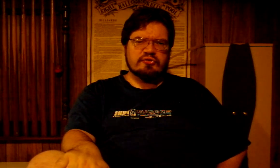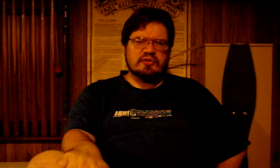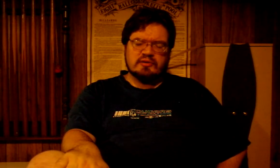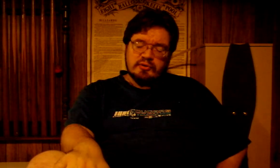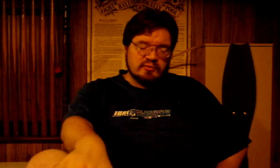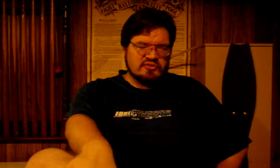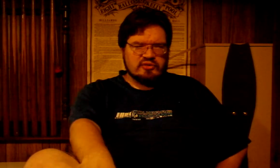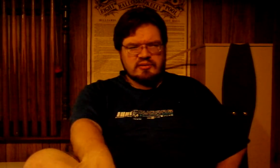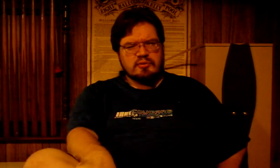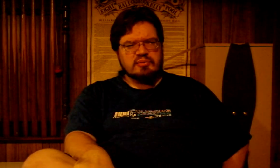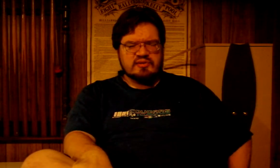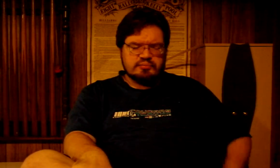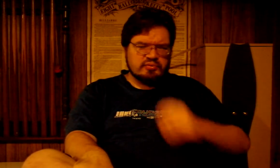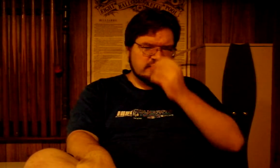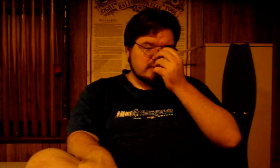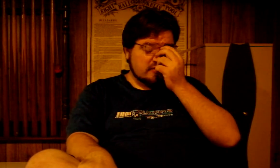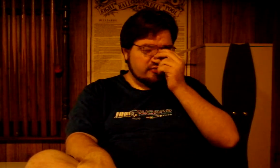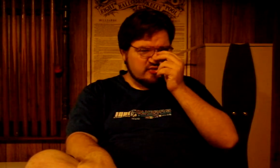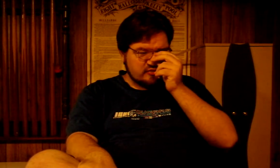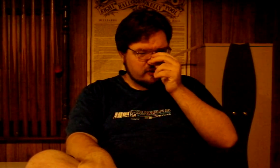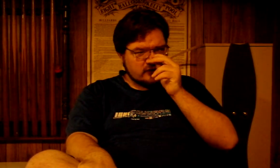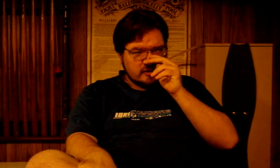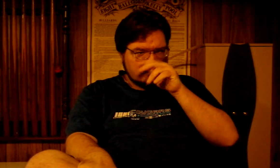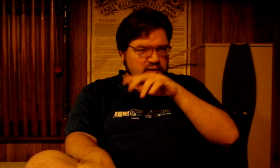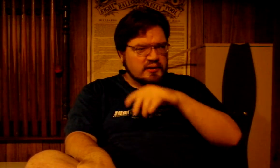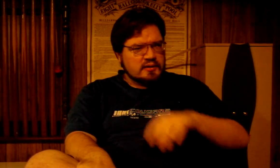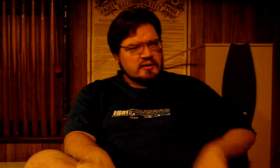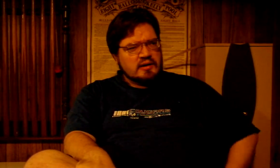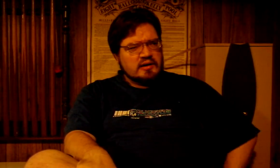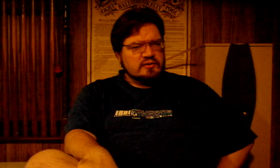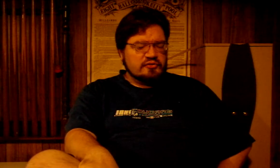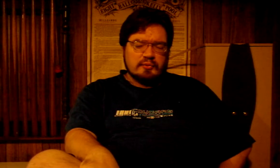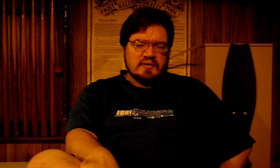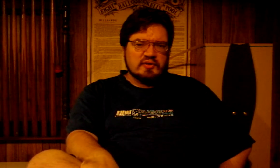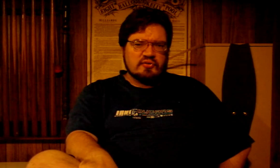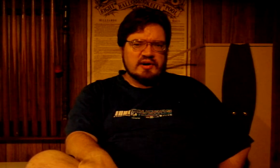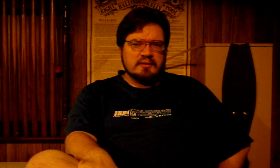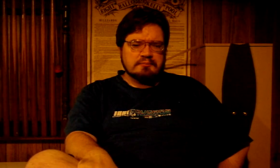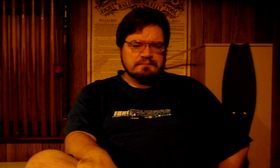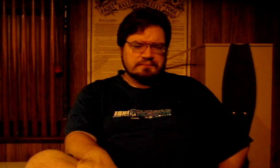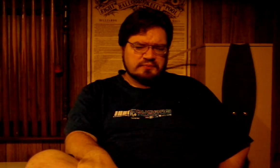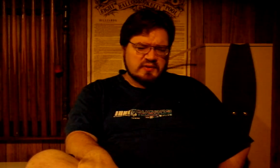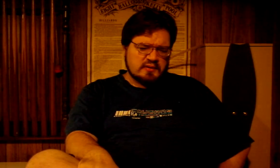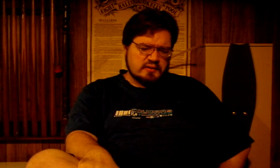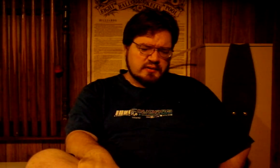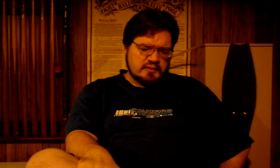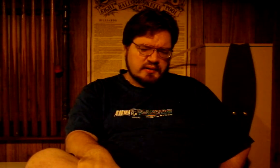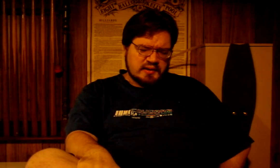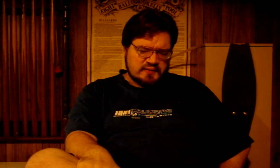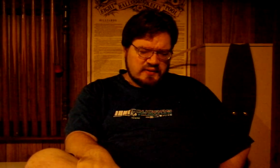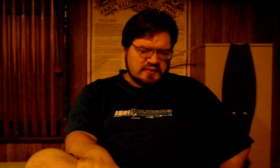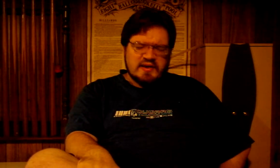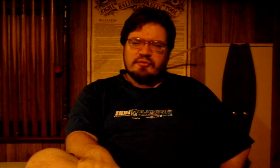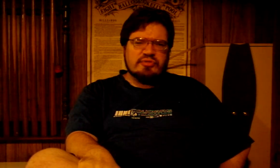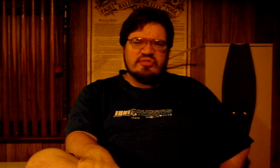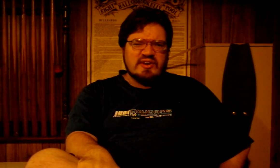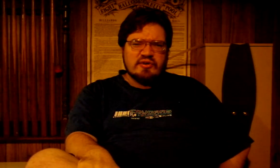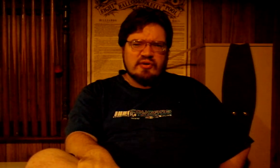including ones that I don't believe properly exist, at least the way they're defining them, that they could think of and